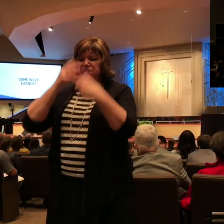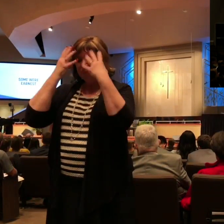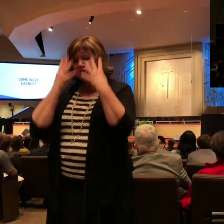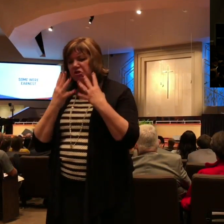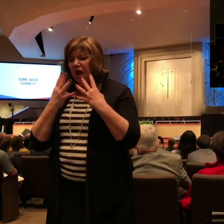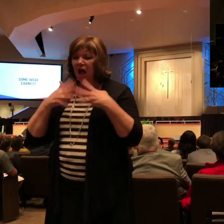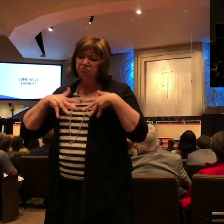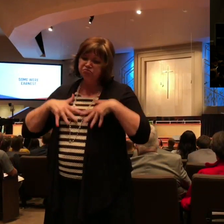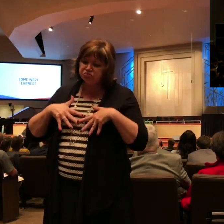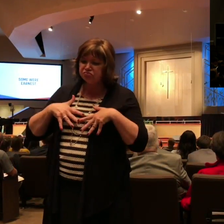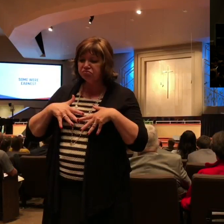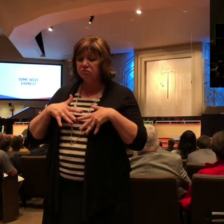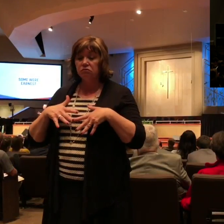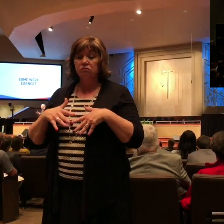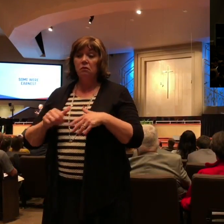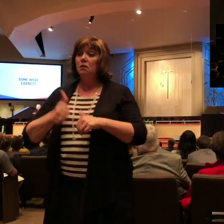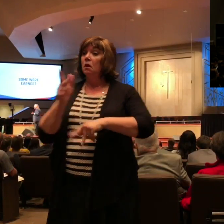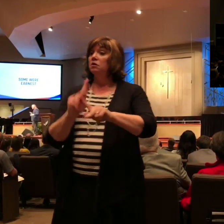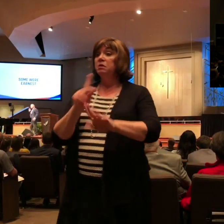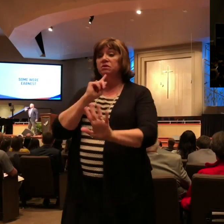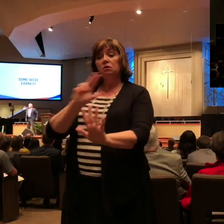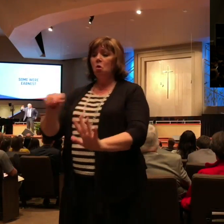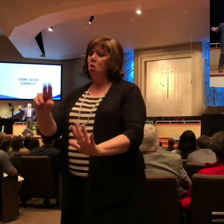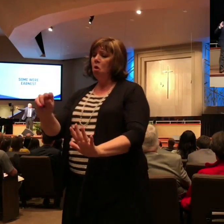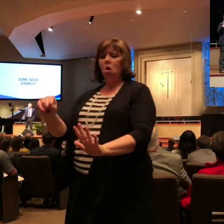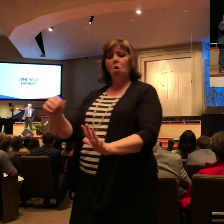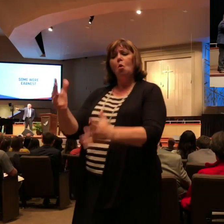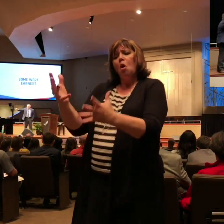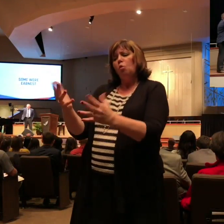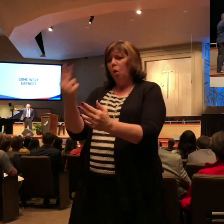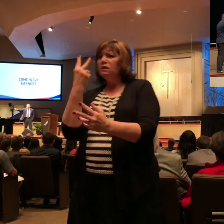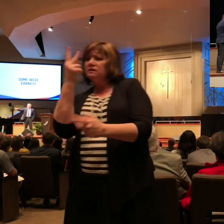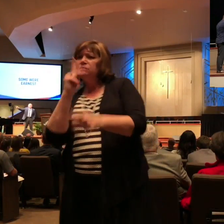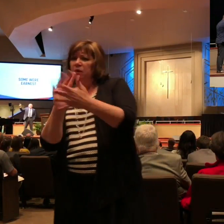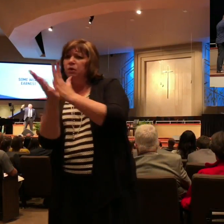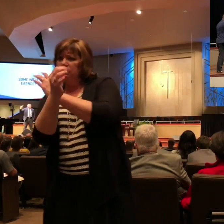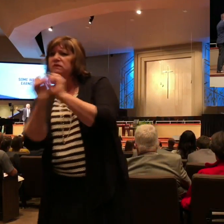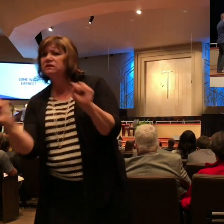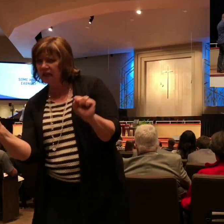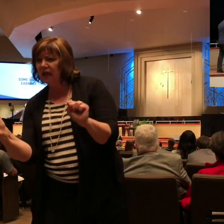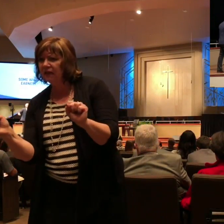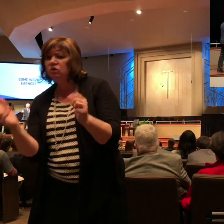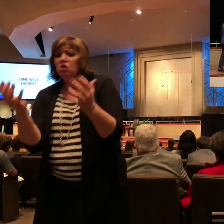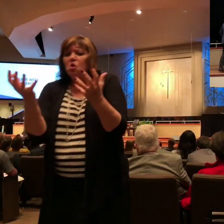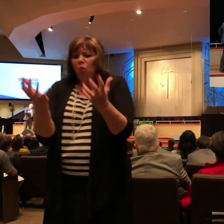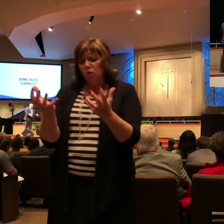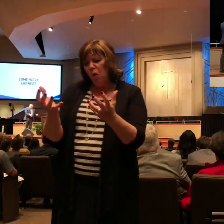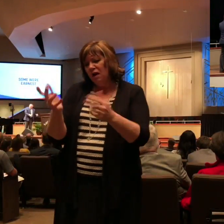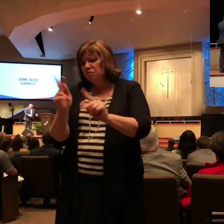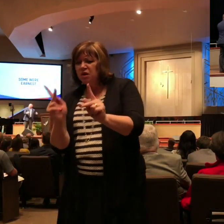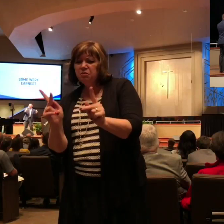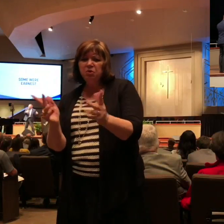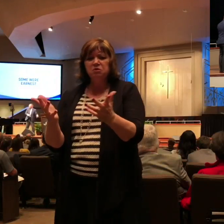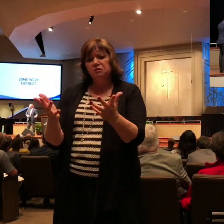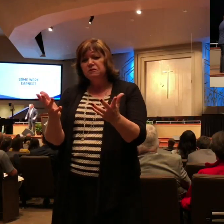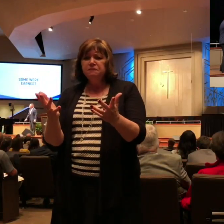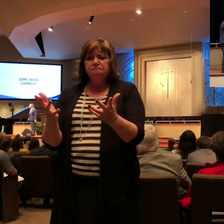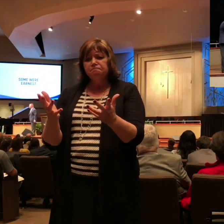But some said, no. We truly want to see people saved and while doing that, we can encourage Paul, we want to